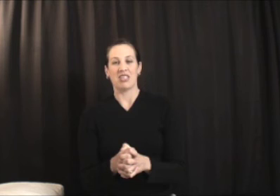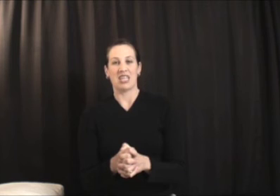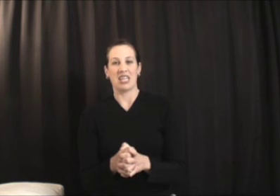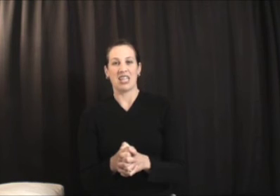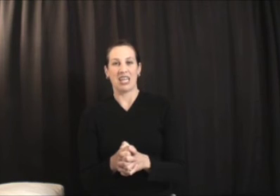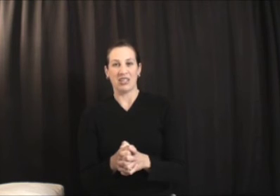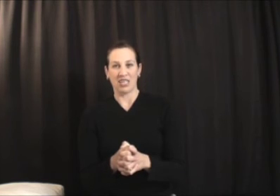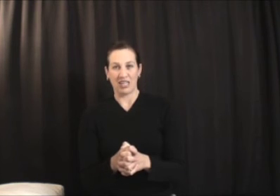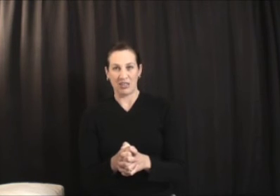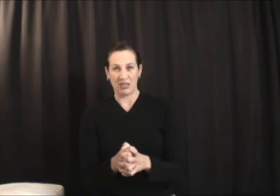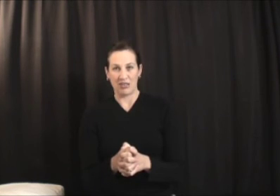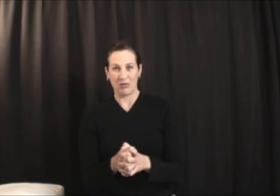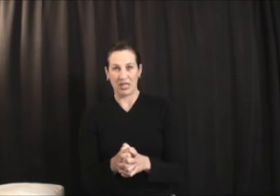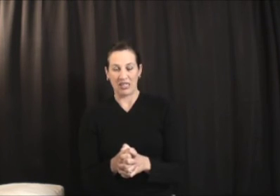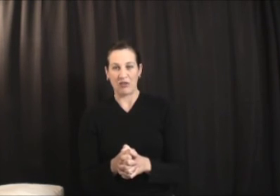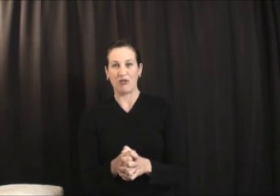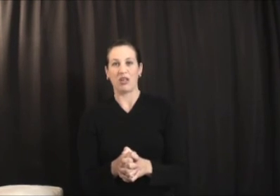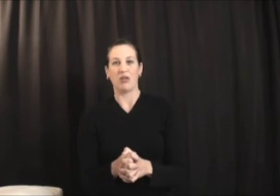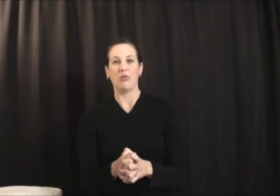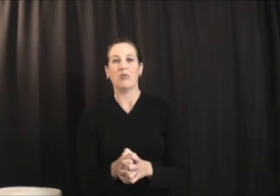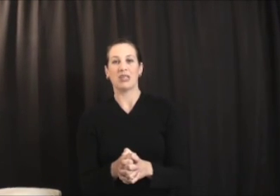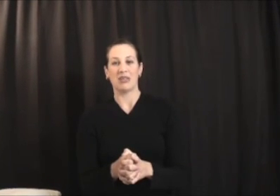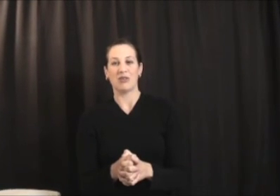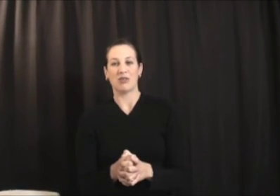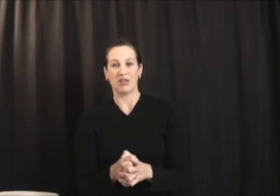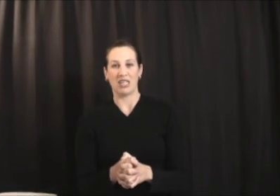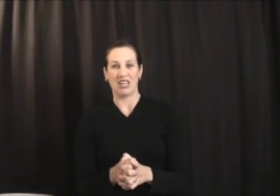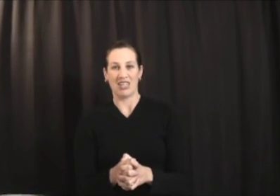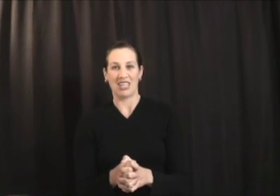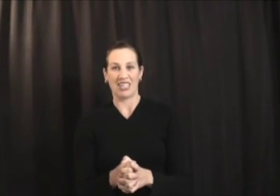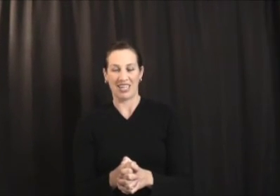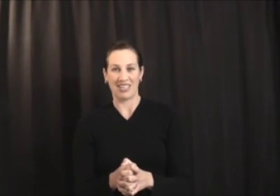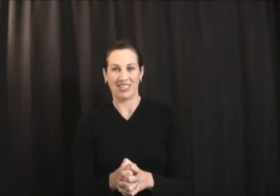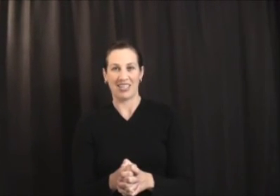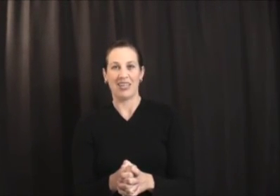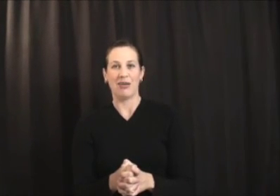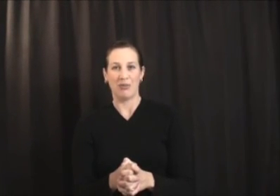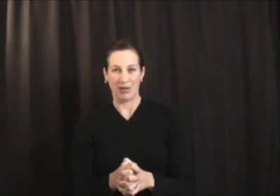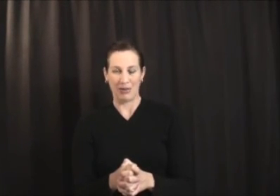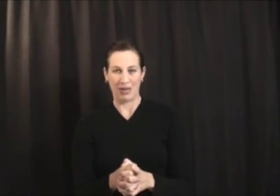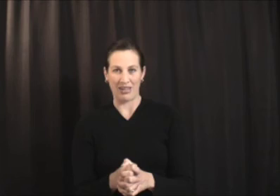there's anything else I can we can do for you please feel free to contact us. Be well.